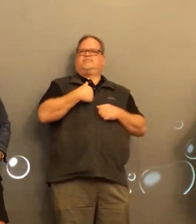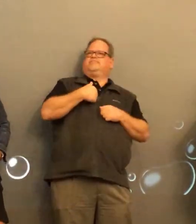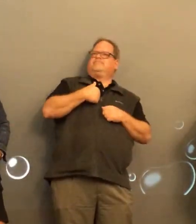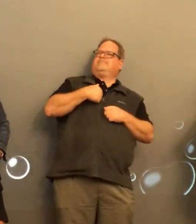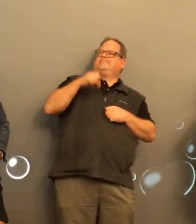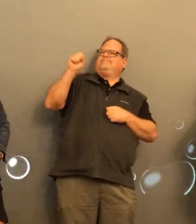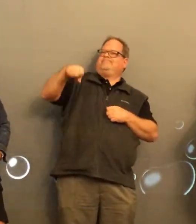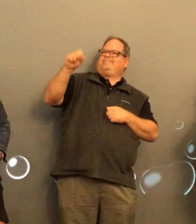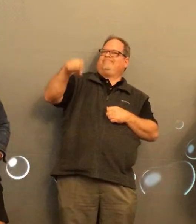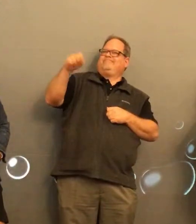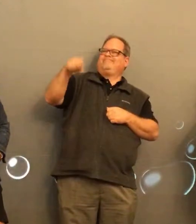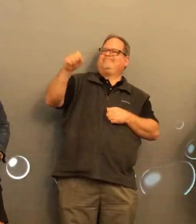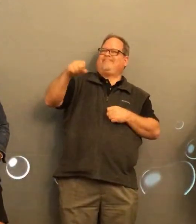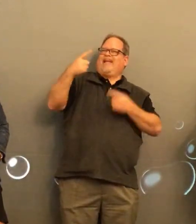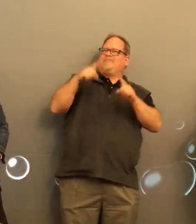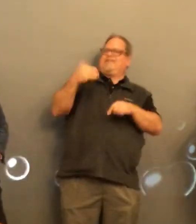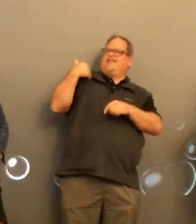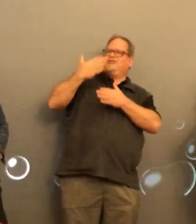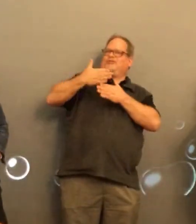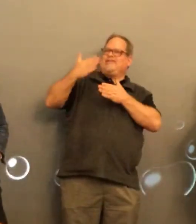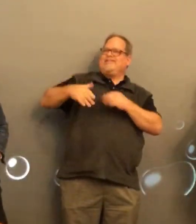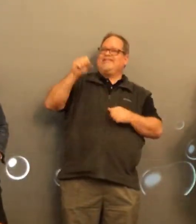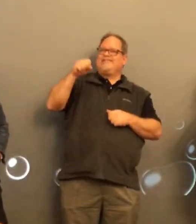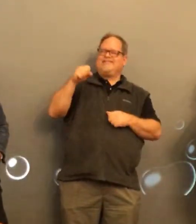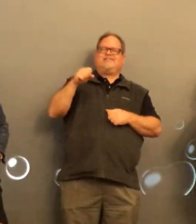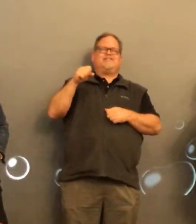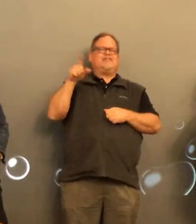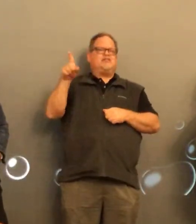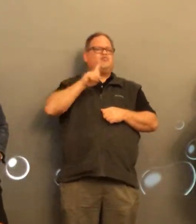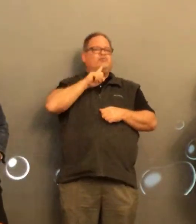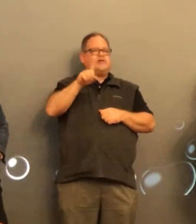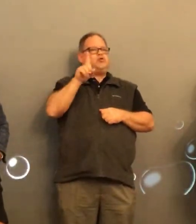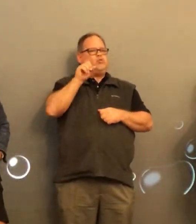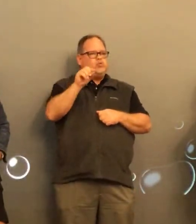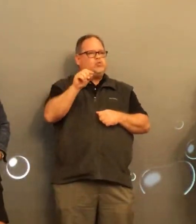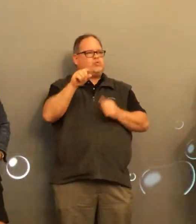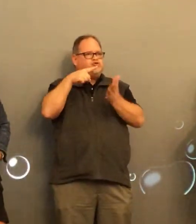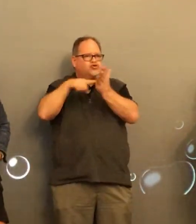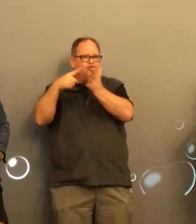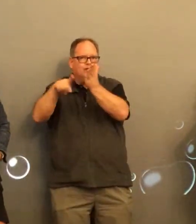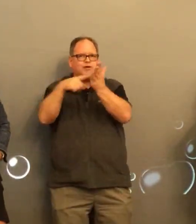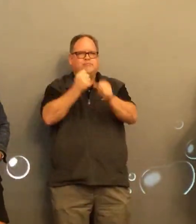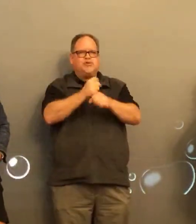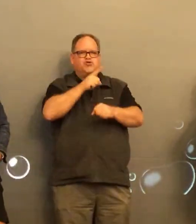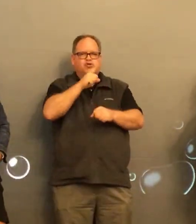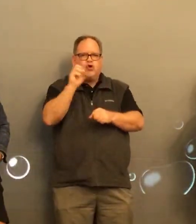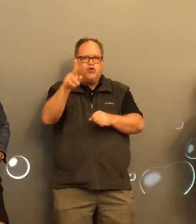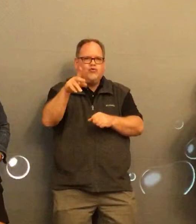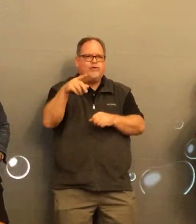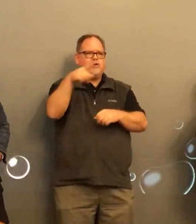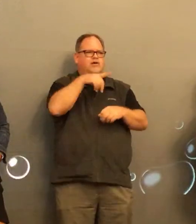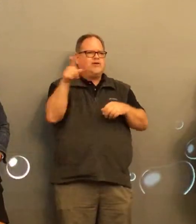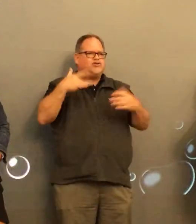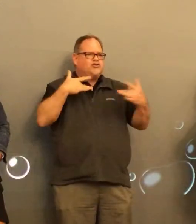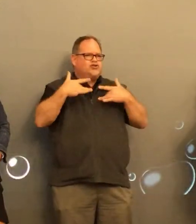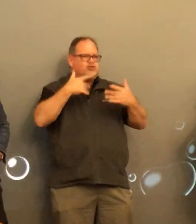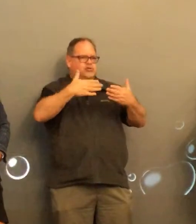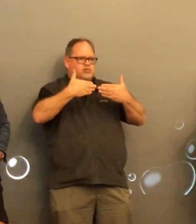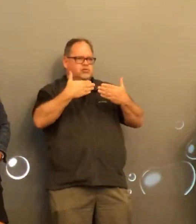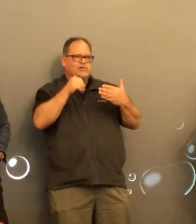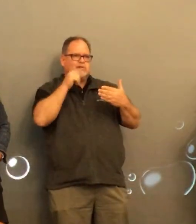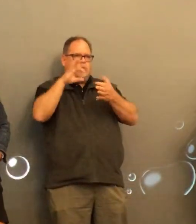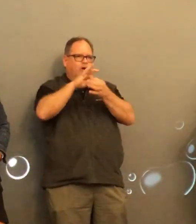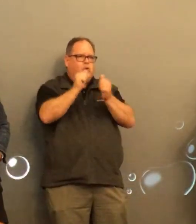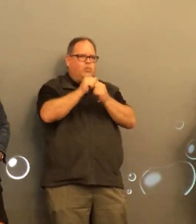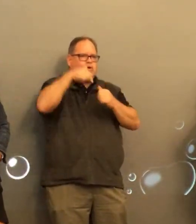got a big dent on the passenger side i was like oh don't yeah it happened over the weekend yeah everything's fine i mean that's how much he cared he patrolled this